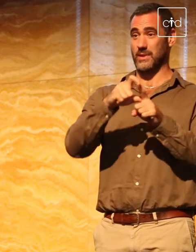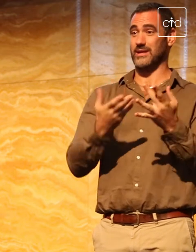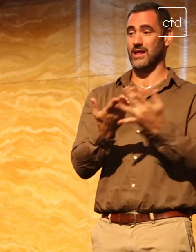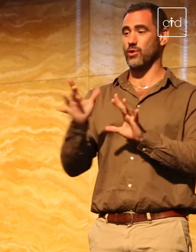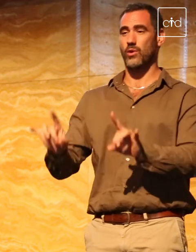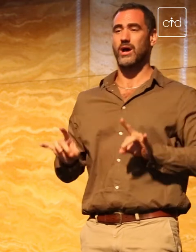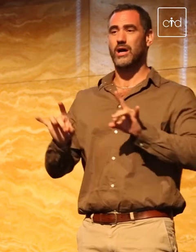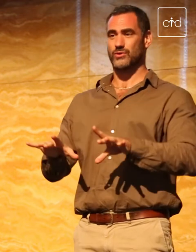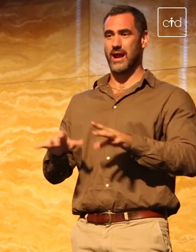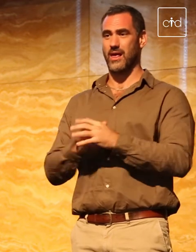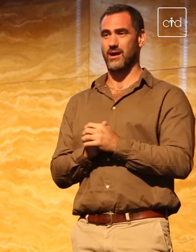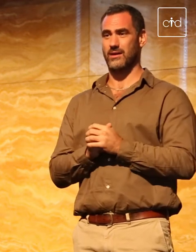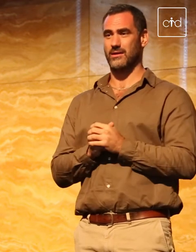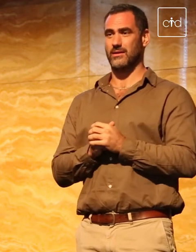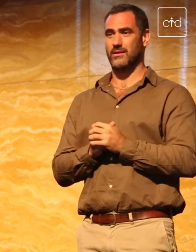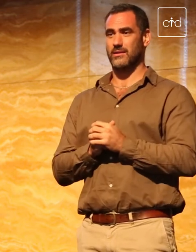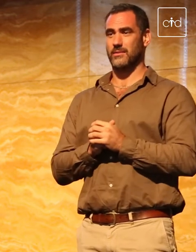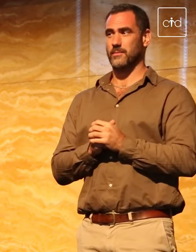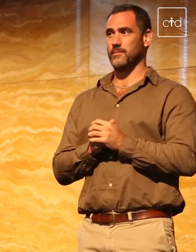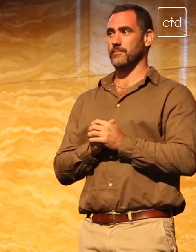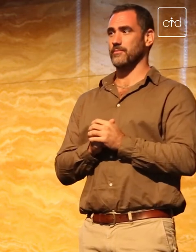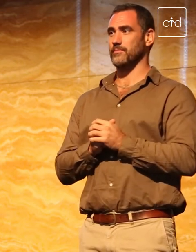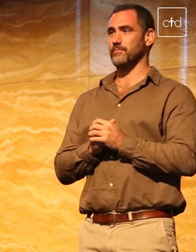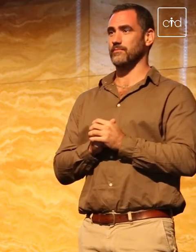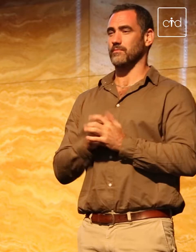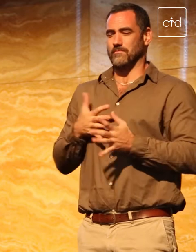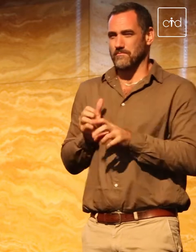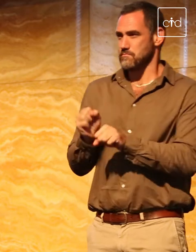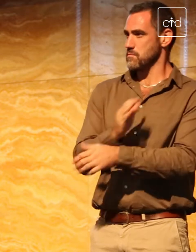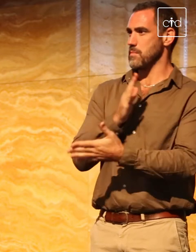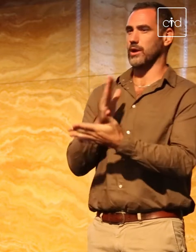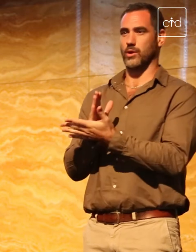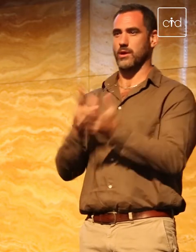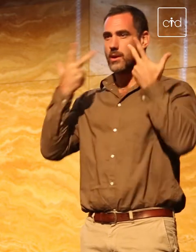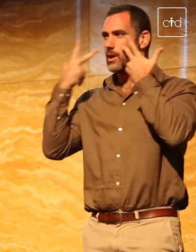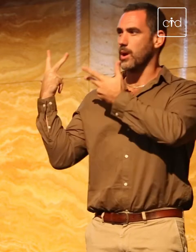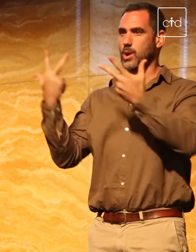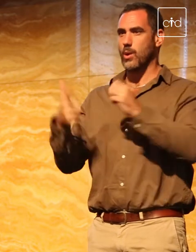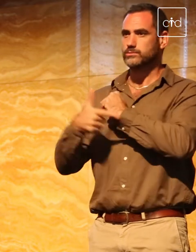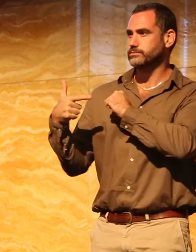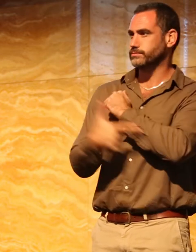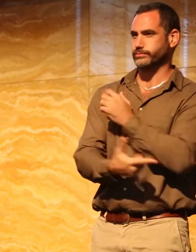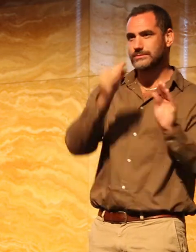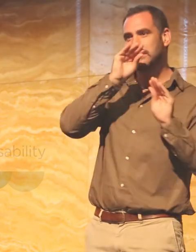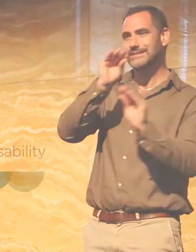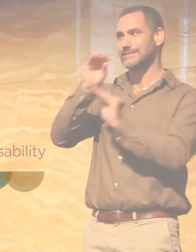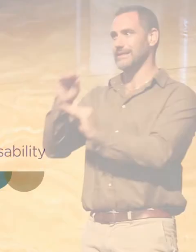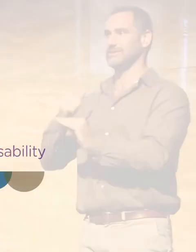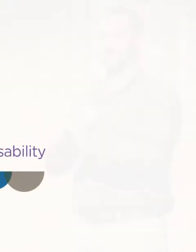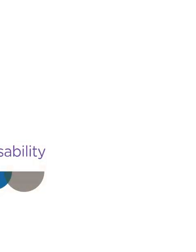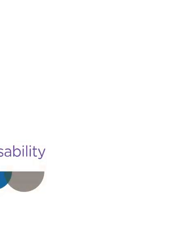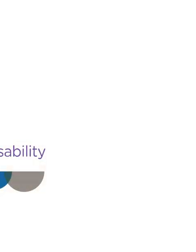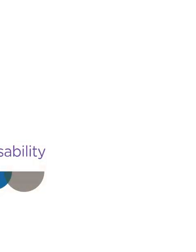listening and being able to give a far more informed way of working with a very important section of our community.